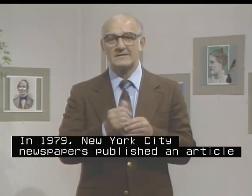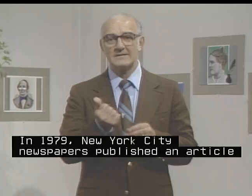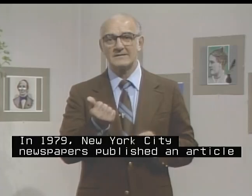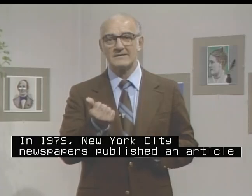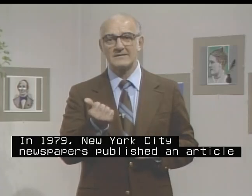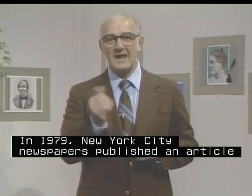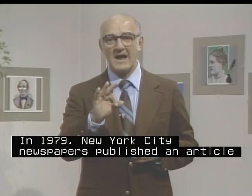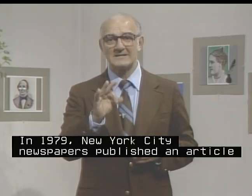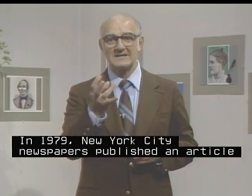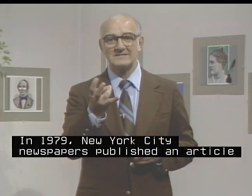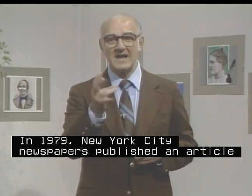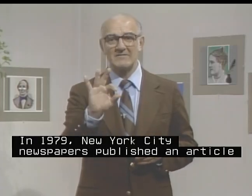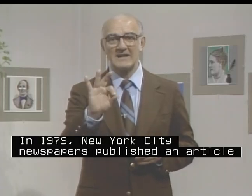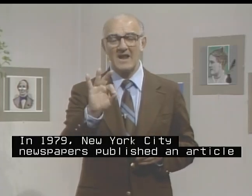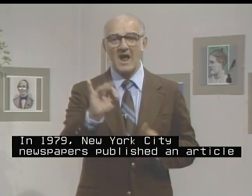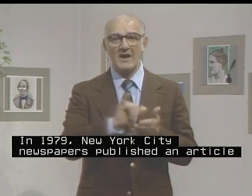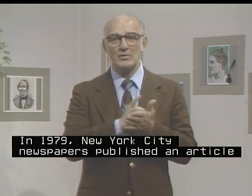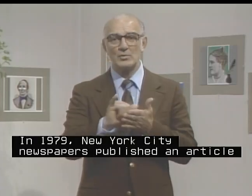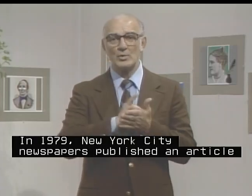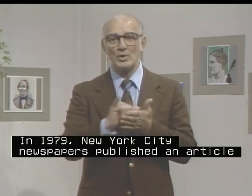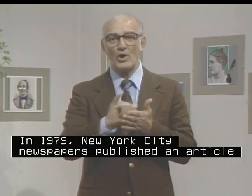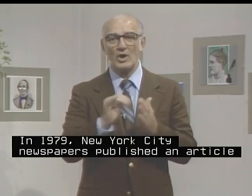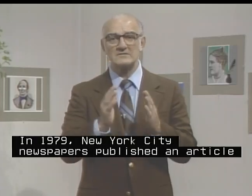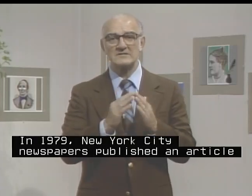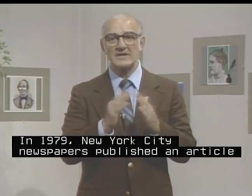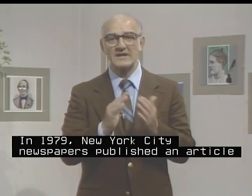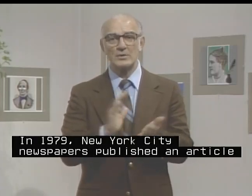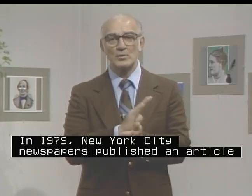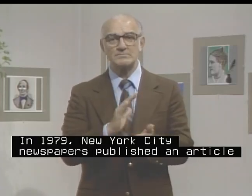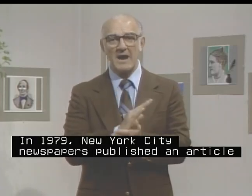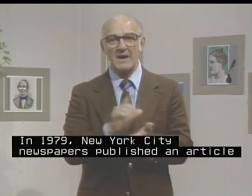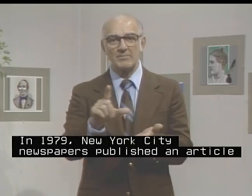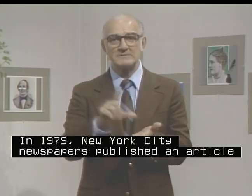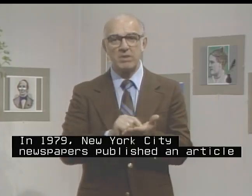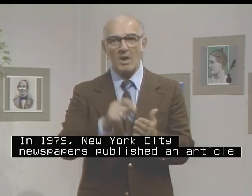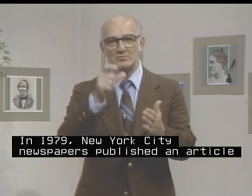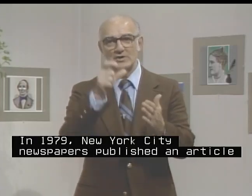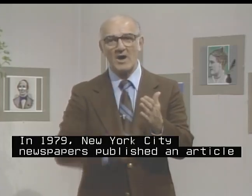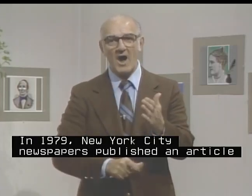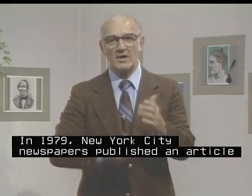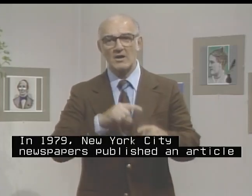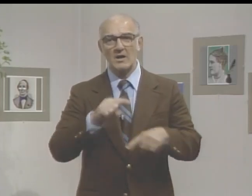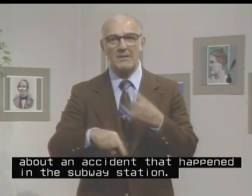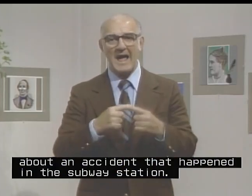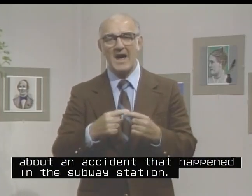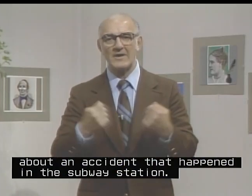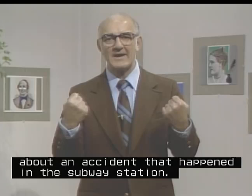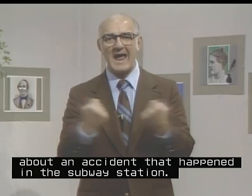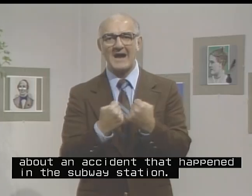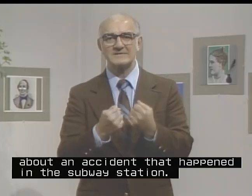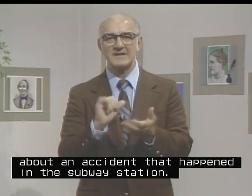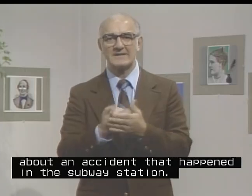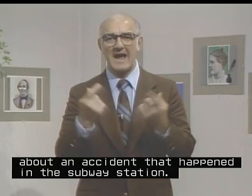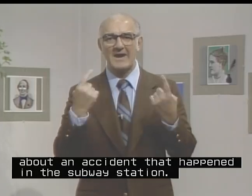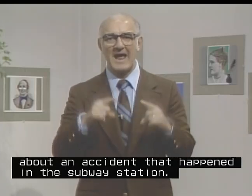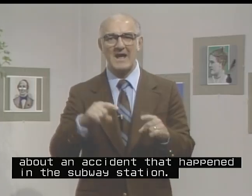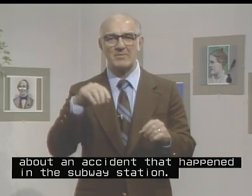In 1979, New York City newspapers published an article about an accident that happened